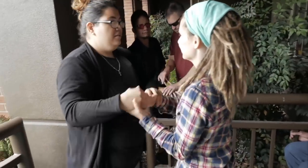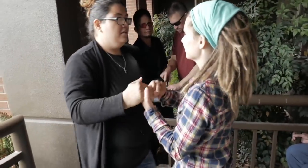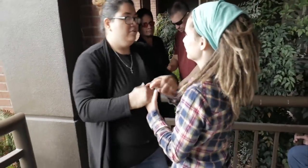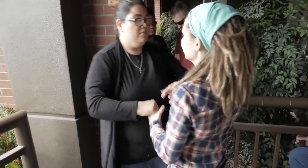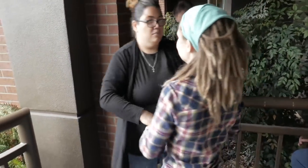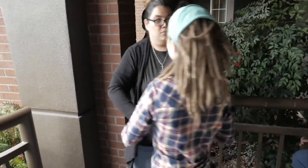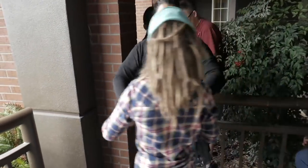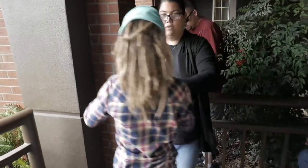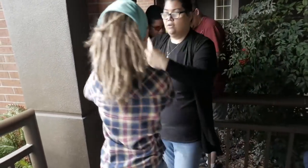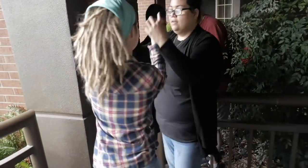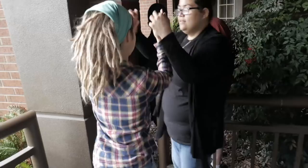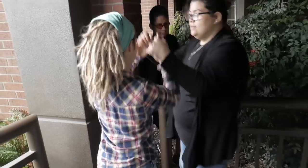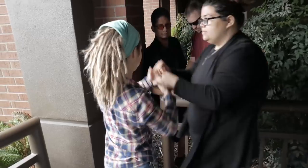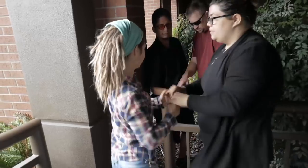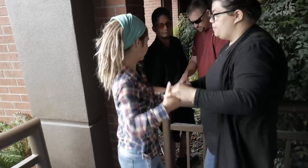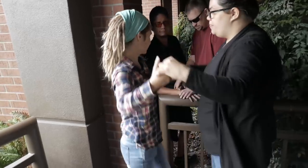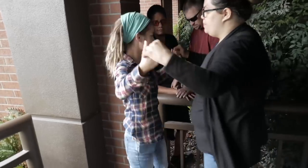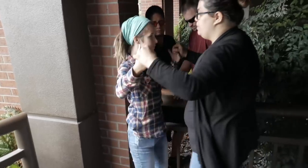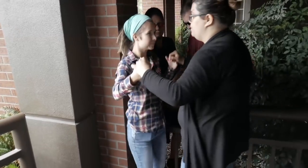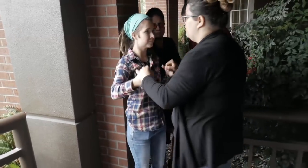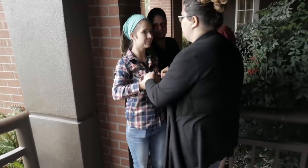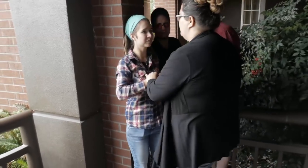Juliet's clandestine meeting with Romeo.